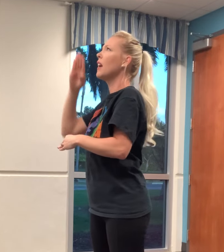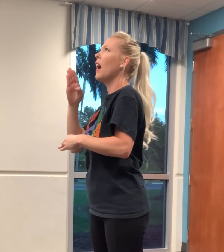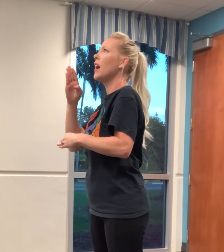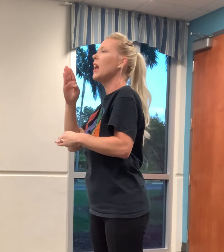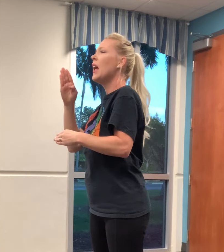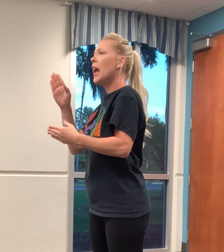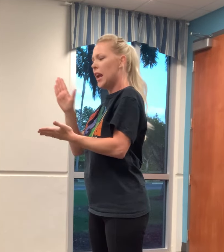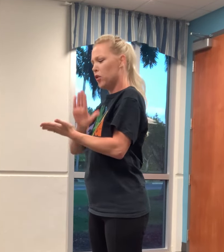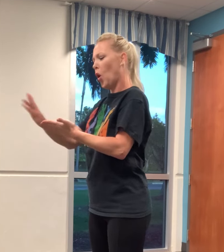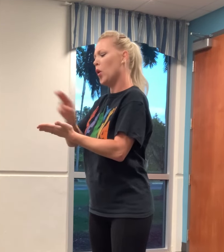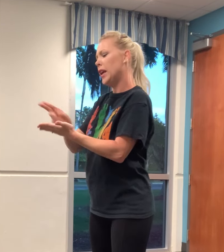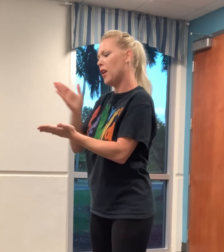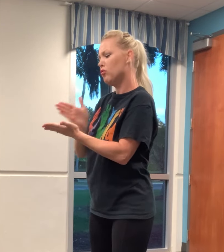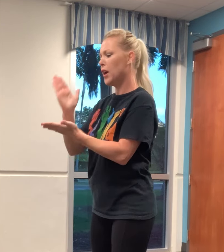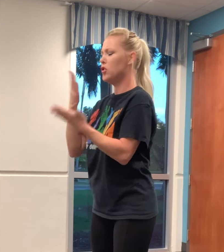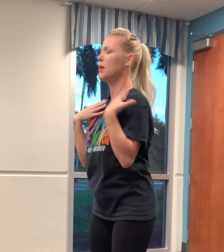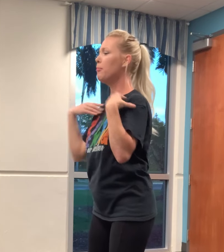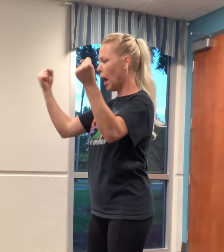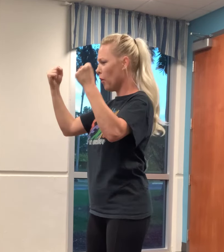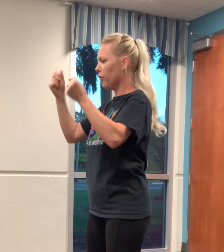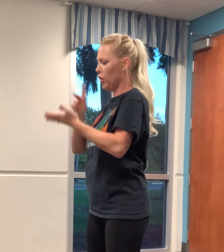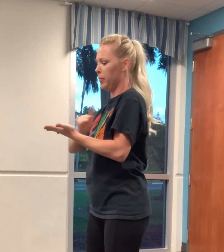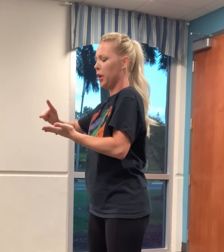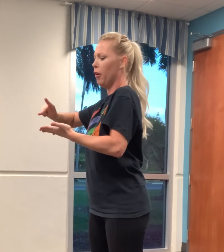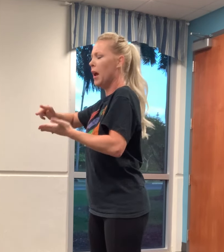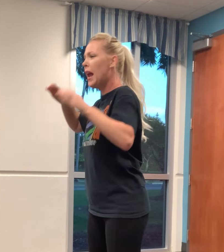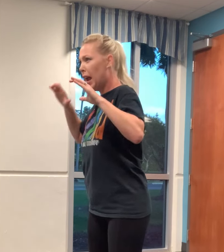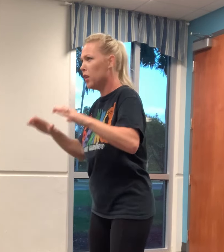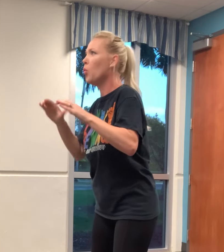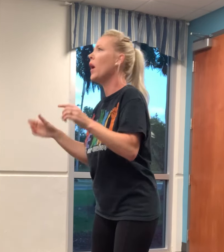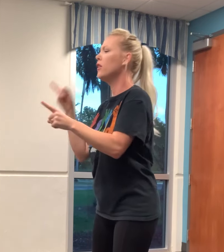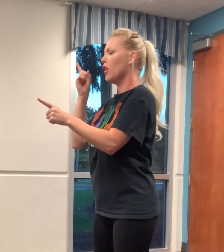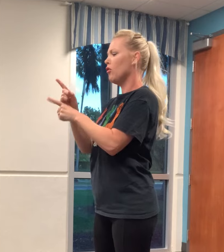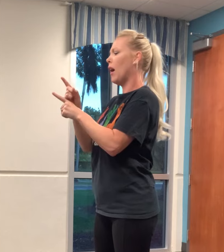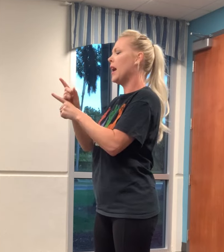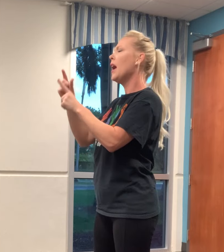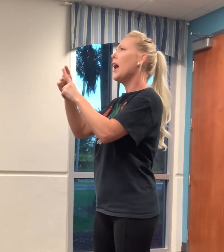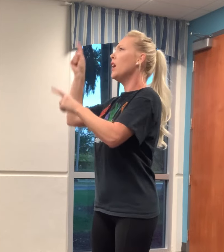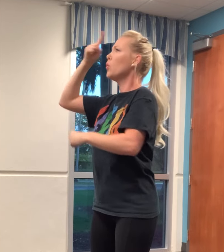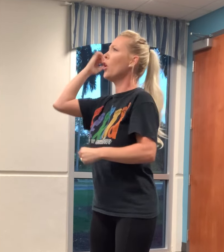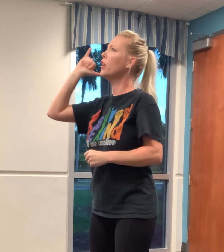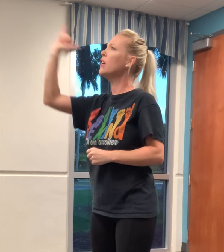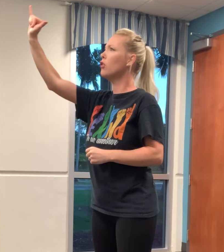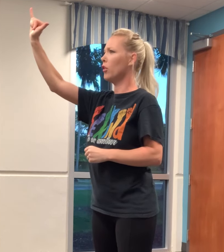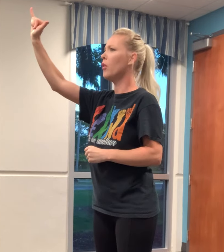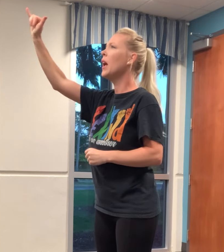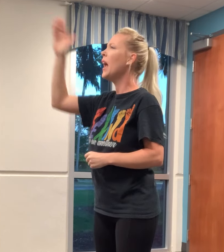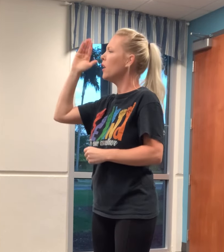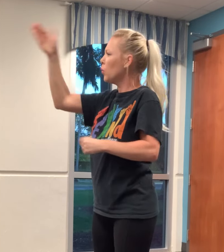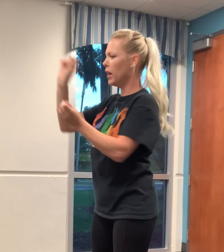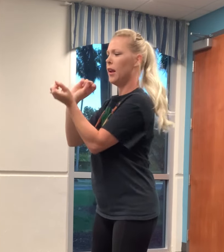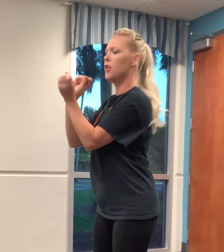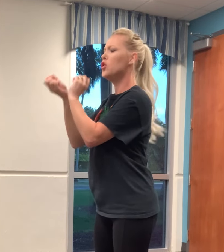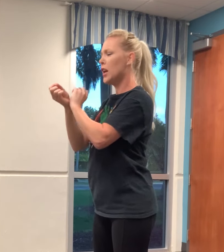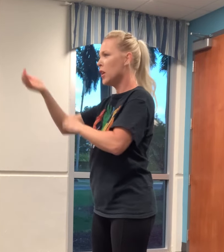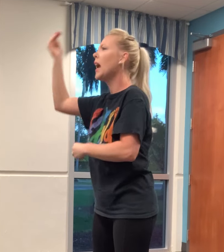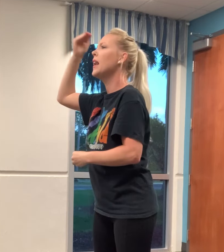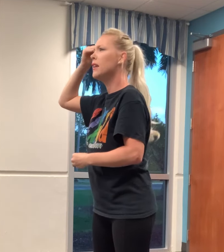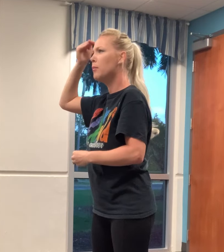God. He is holy and righteous and powerful and pure. His ways are right. His word eternal. His will unchanging. And his